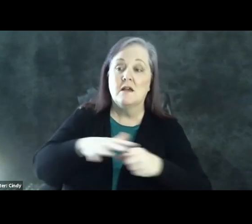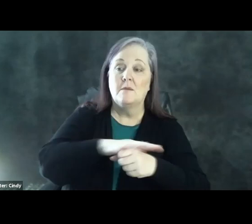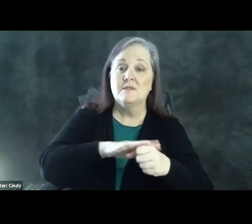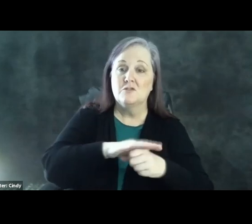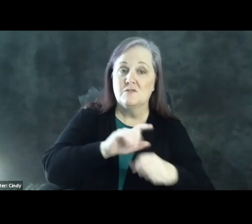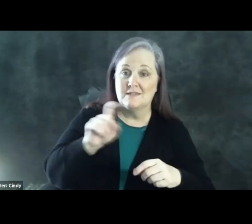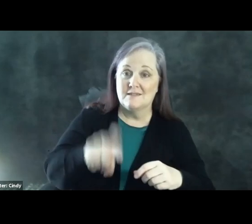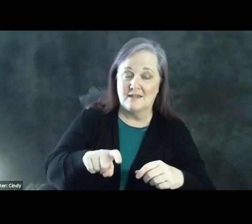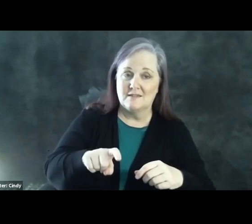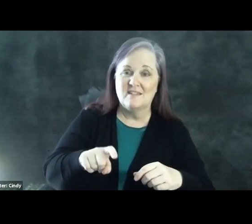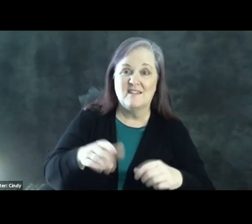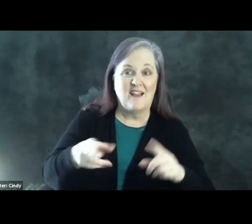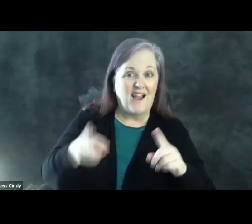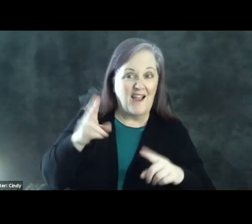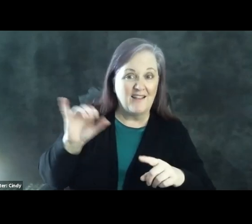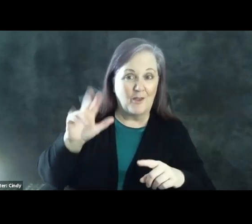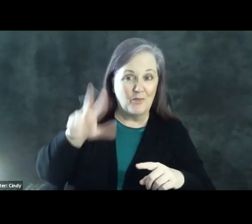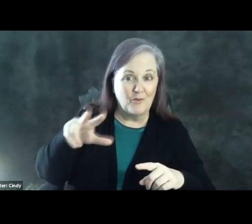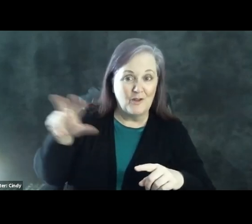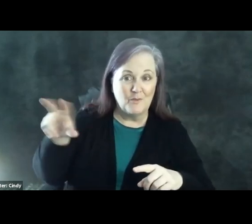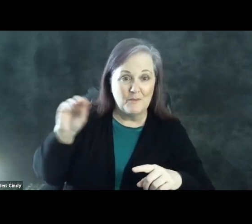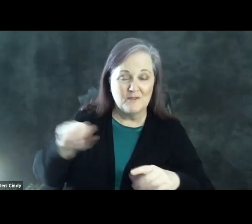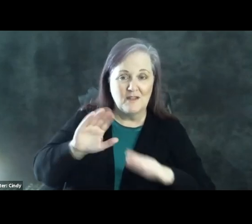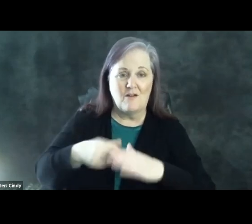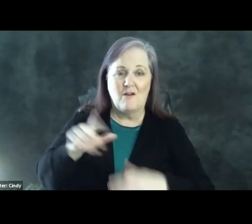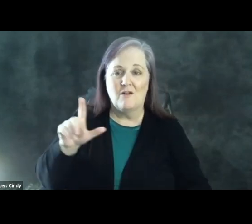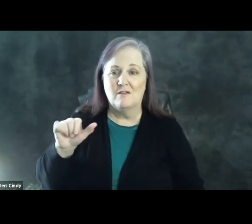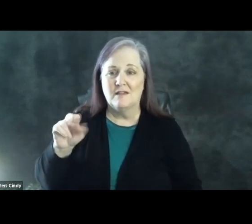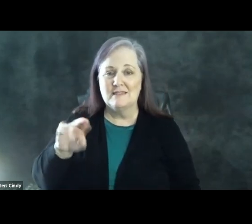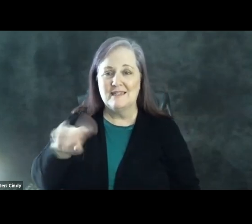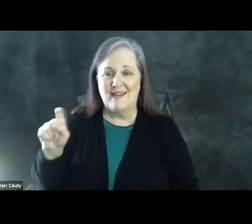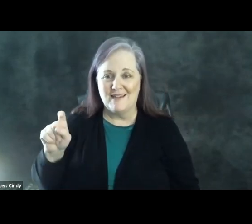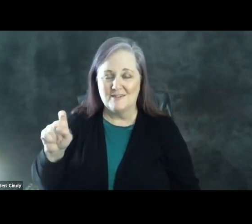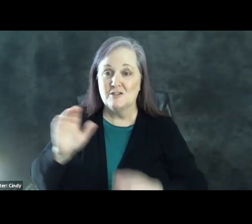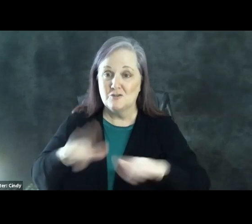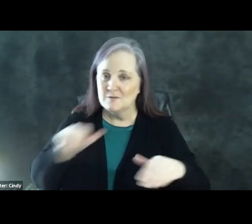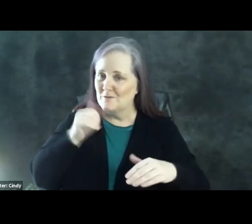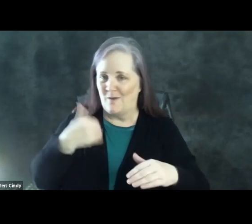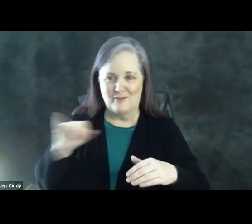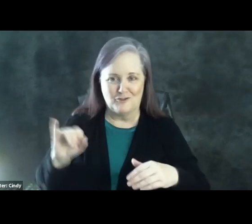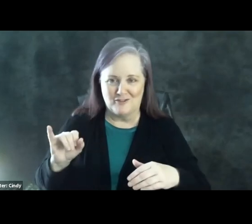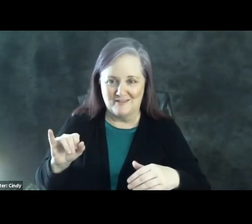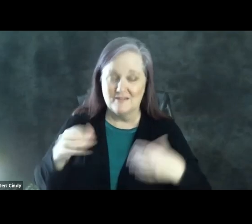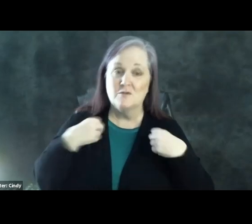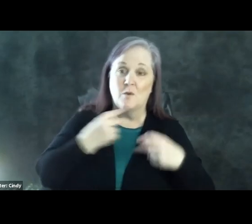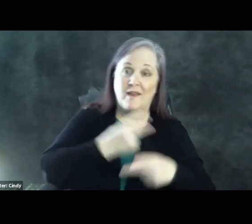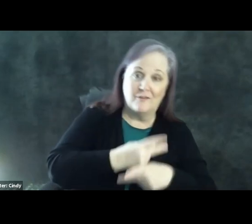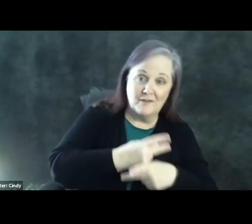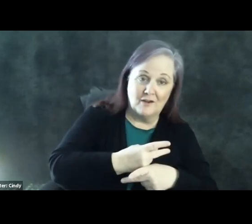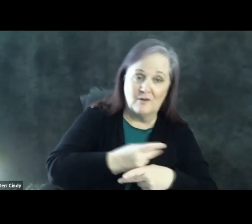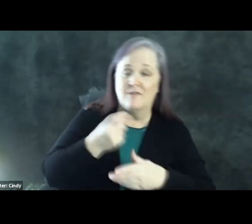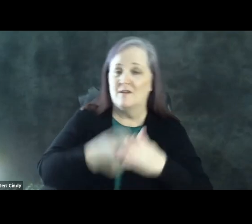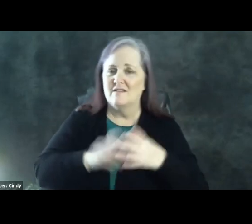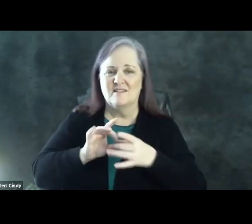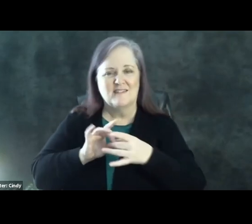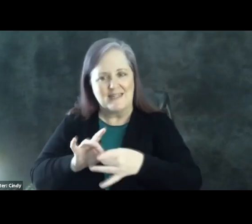high as 33% of all Latinx children are uninsured. So health care and the cost of health care is tied